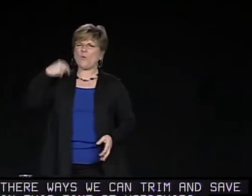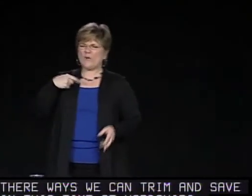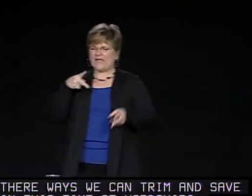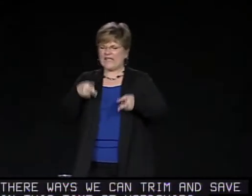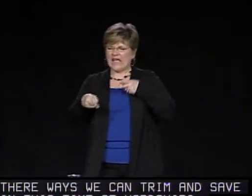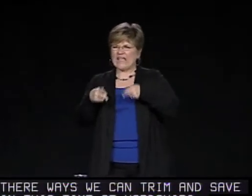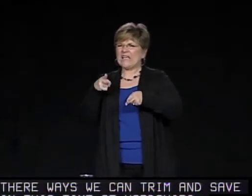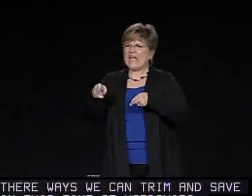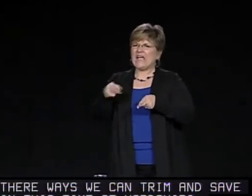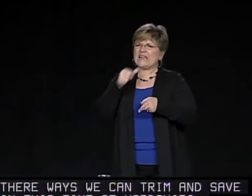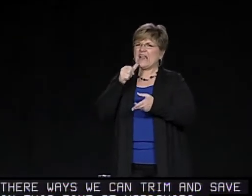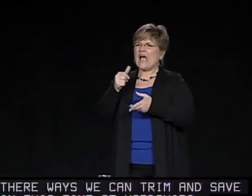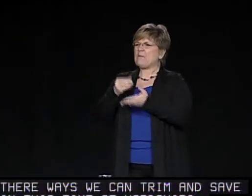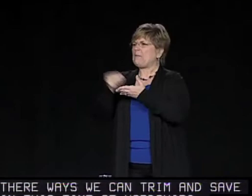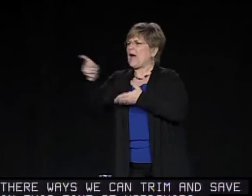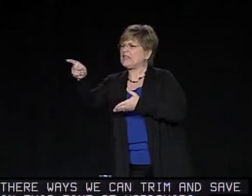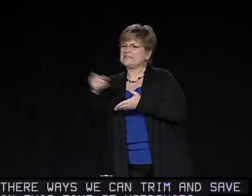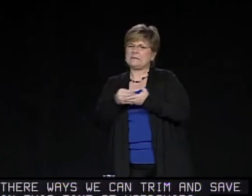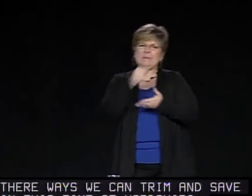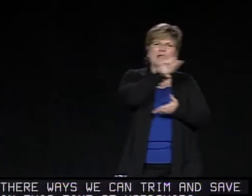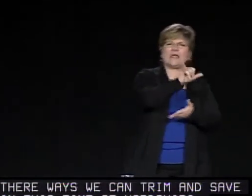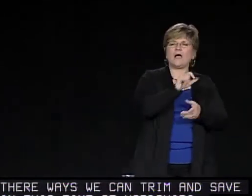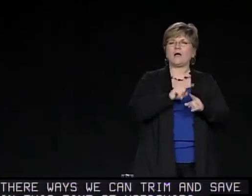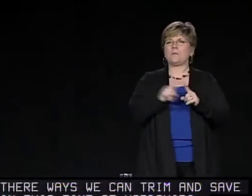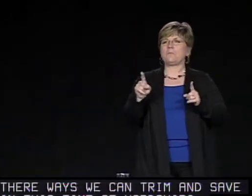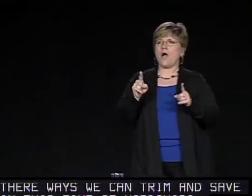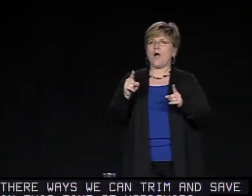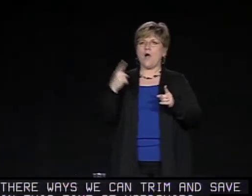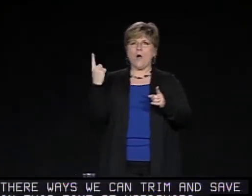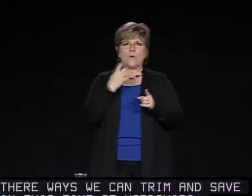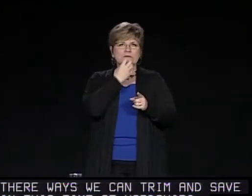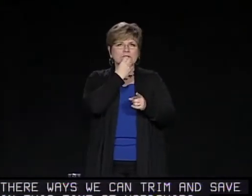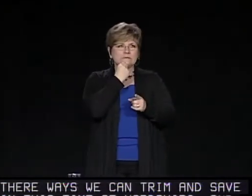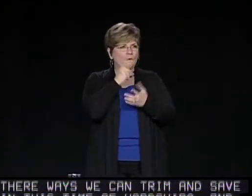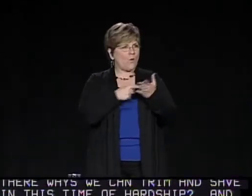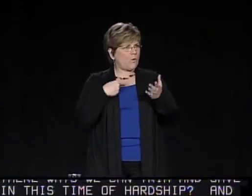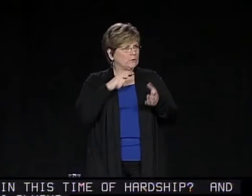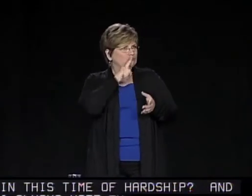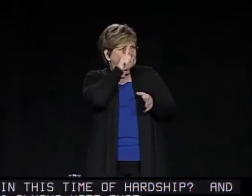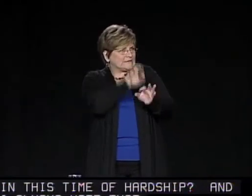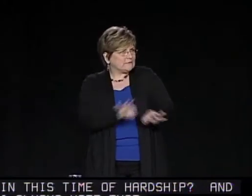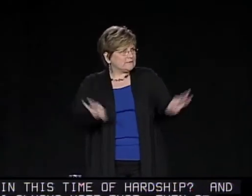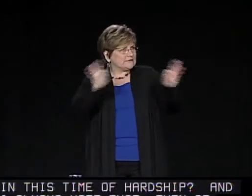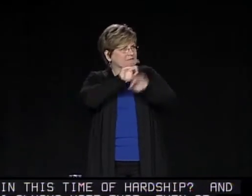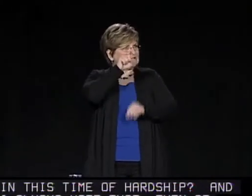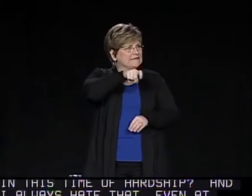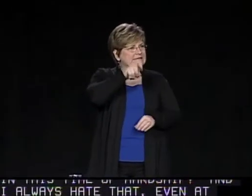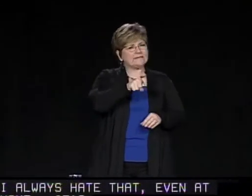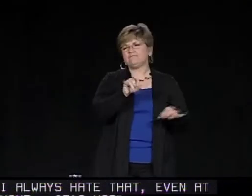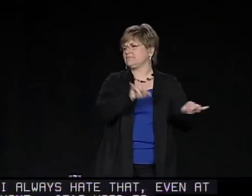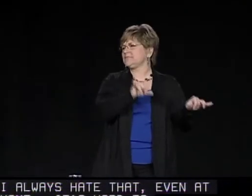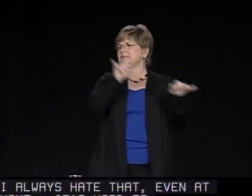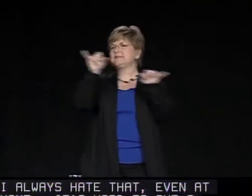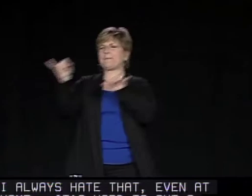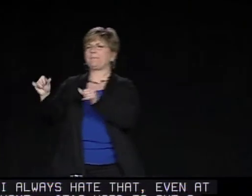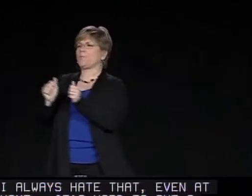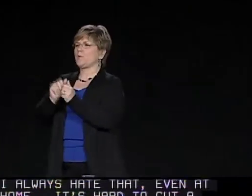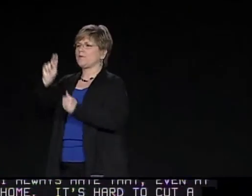And I always hate that, even at home. It's hard to cut a budget. But that helps us look at what we